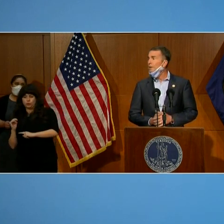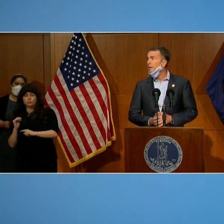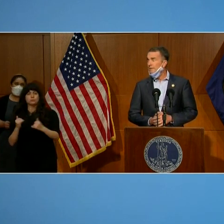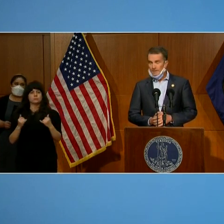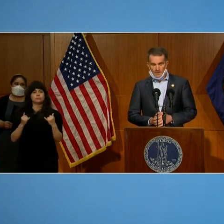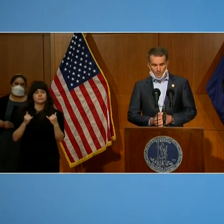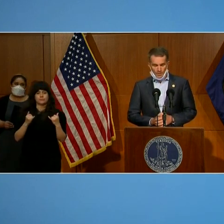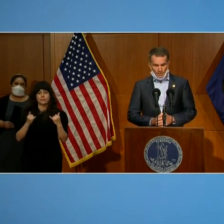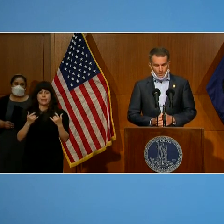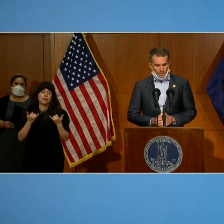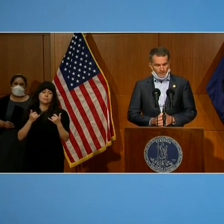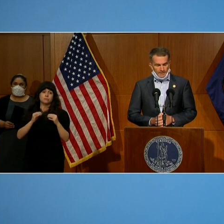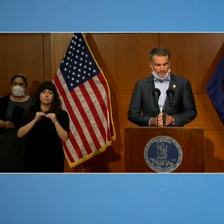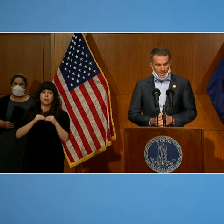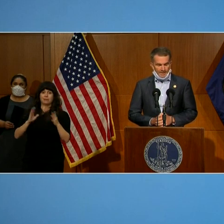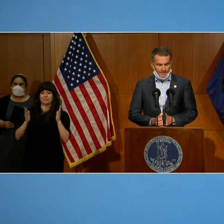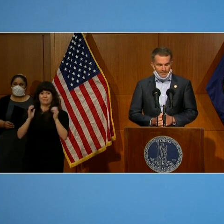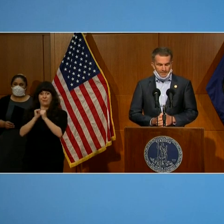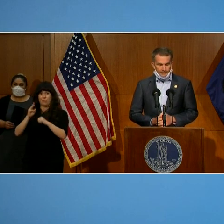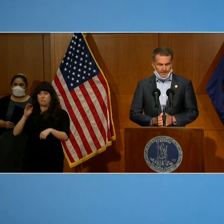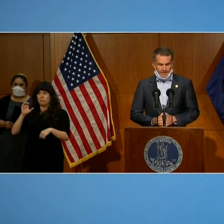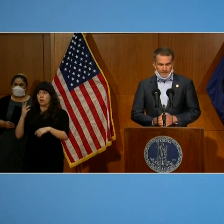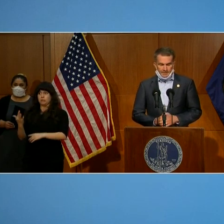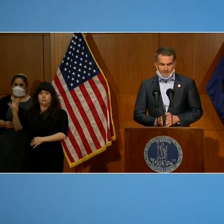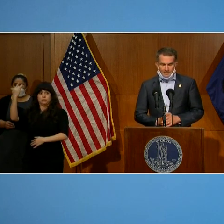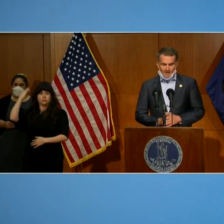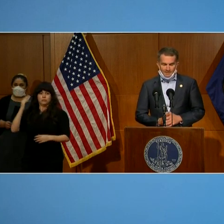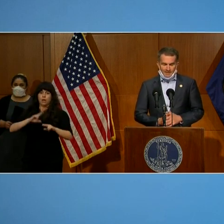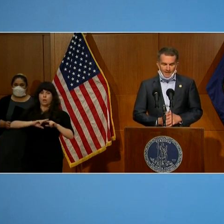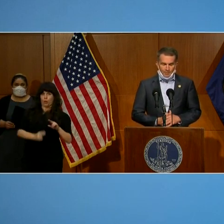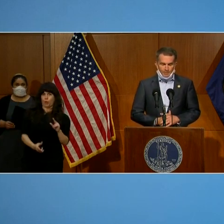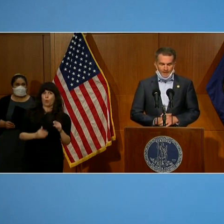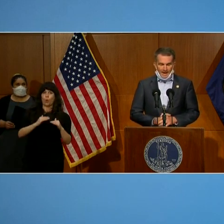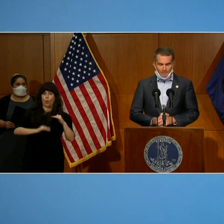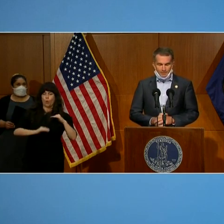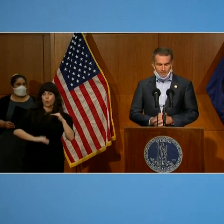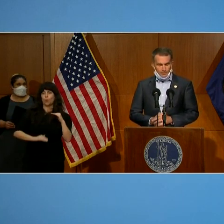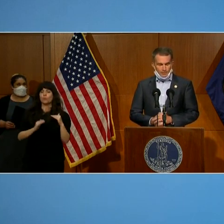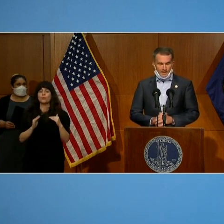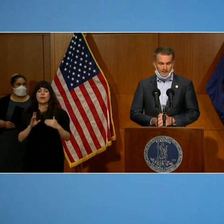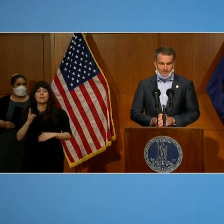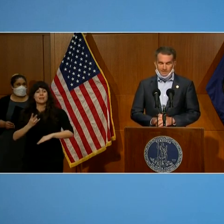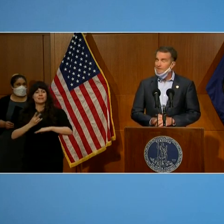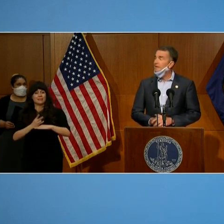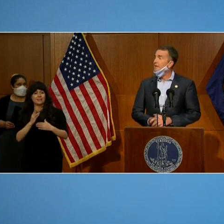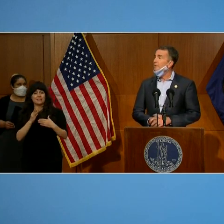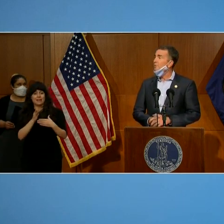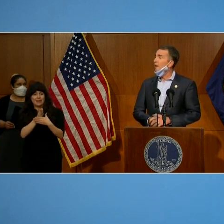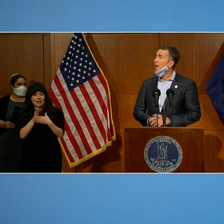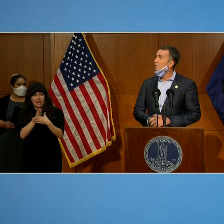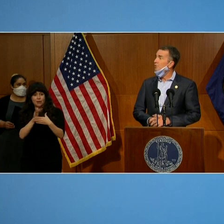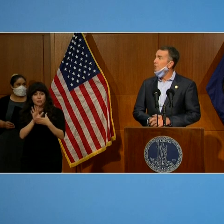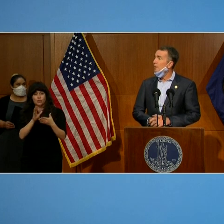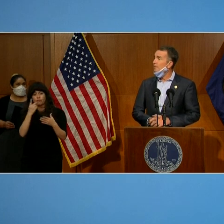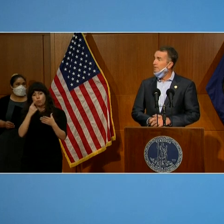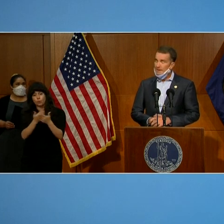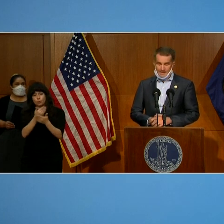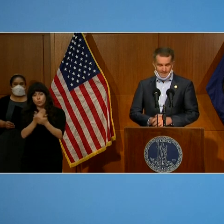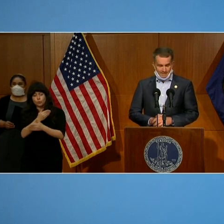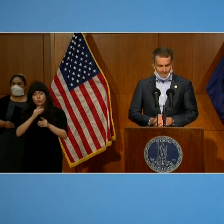lower than they were early in the pandemic. The seven-day moving average for new cases is around